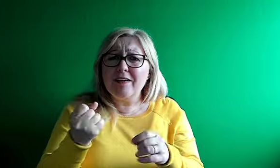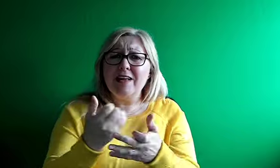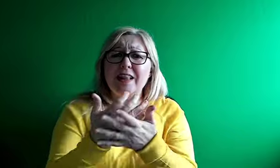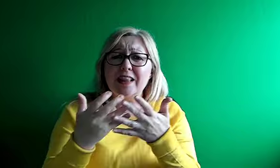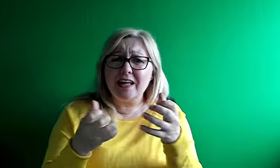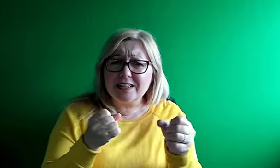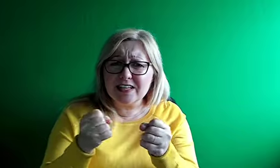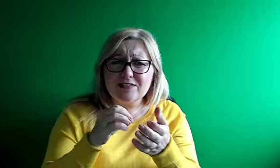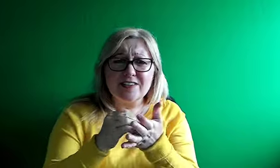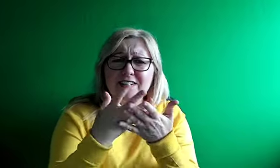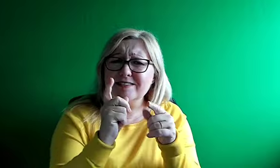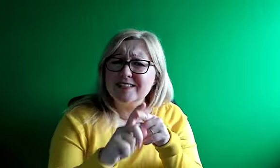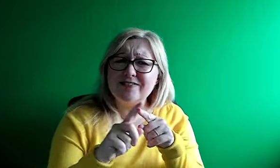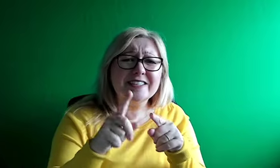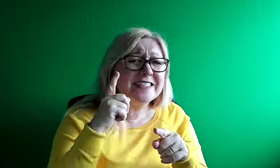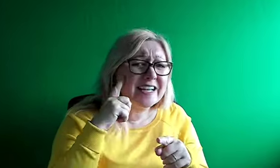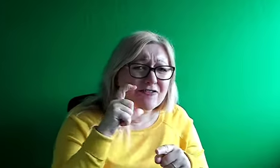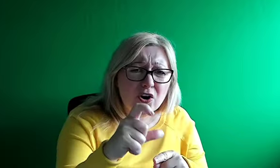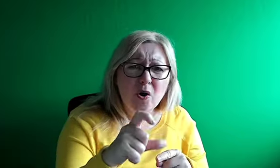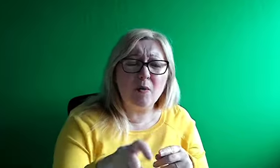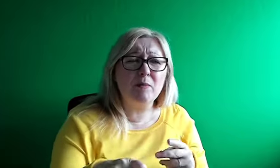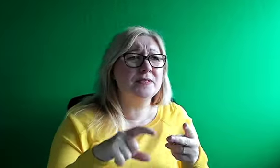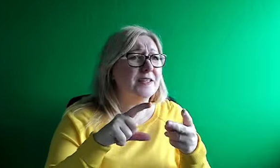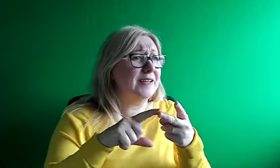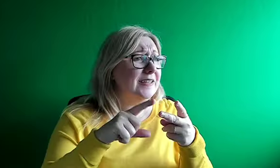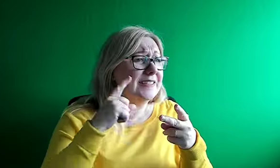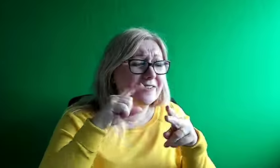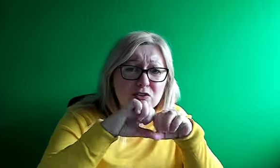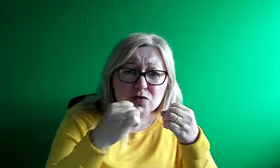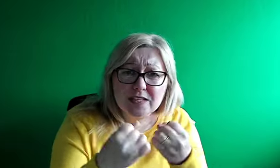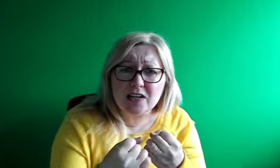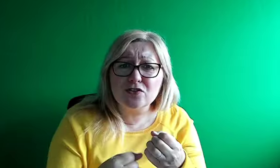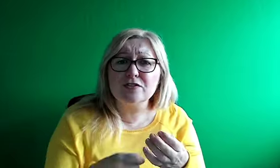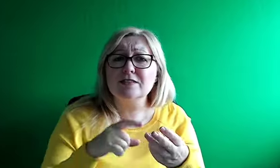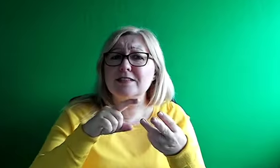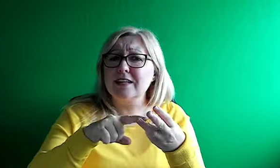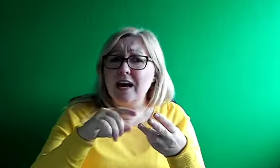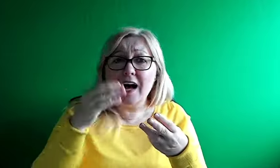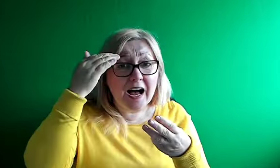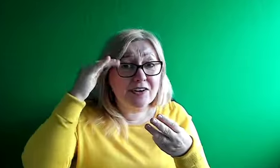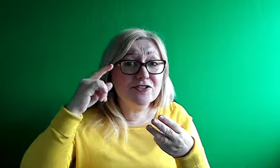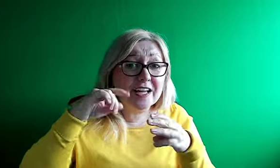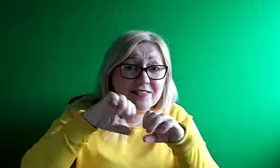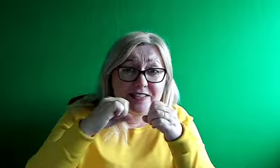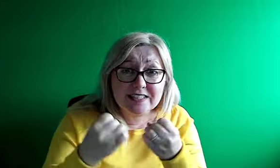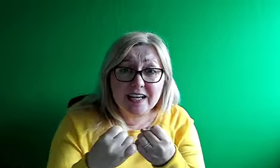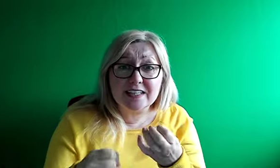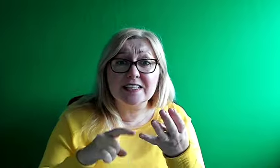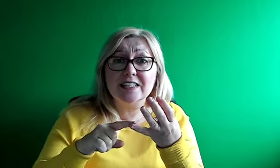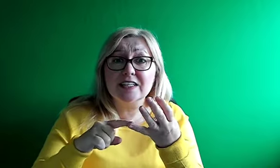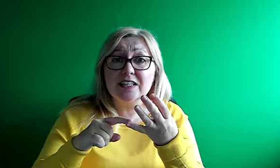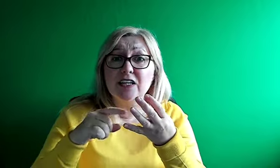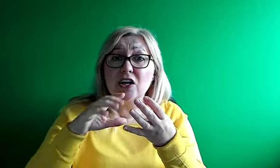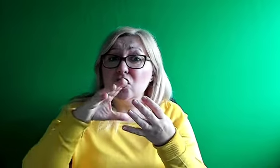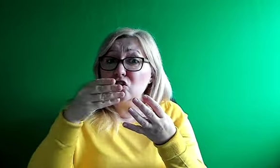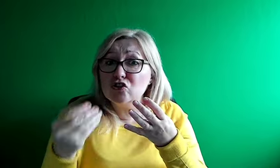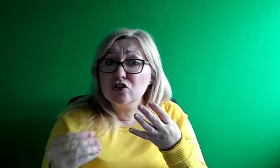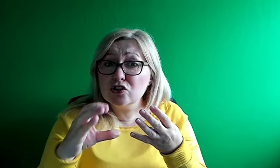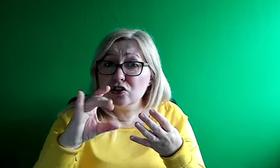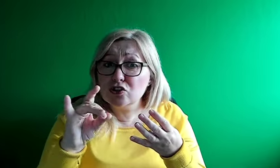clubs in associations, we deaf society in China, I mean, the best way to learn a foreign language is to get out there and be deaf people, they're the native